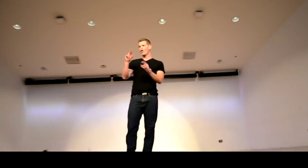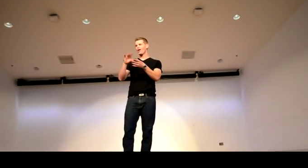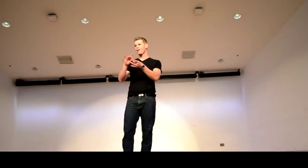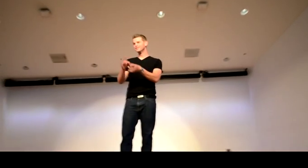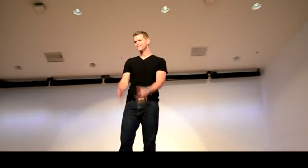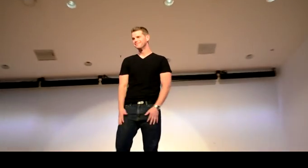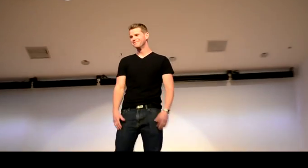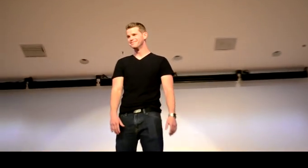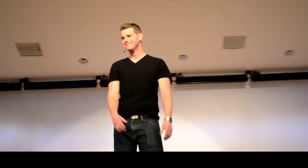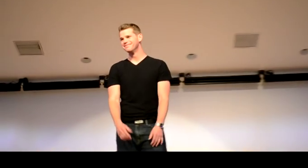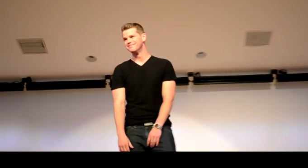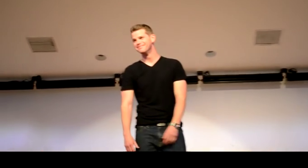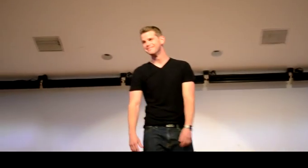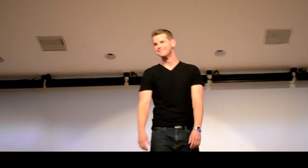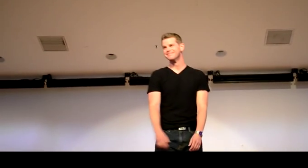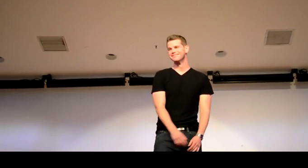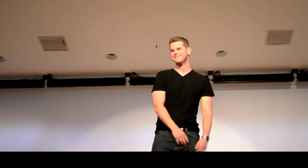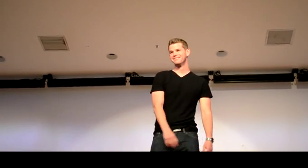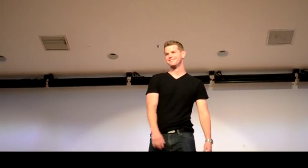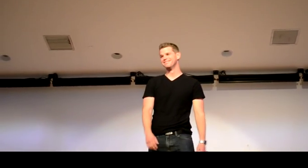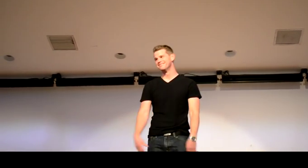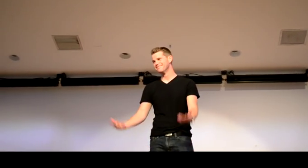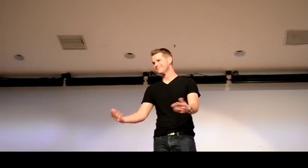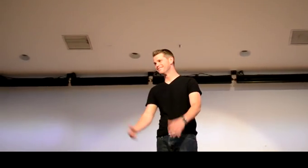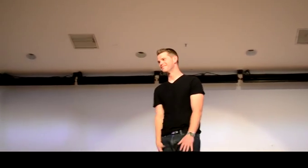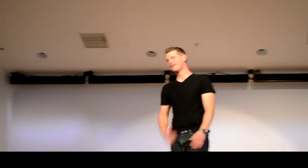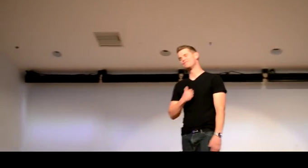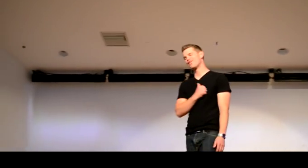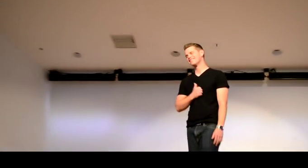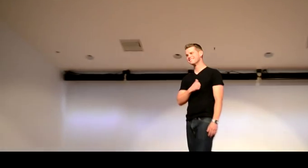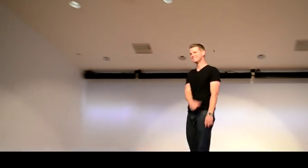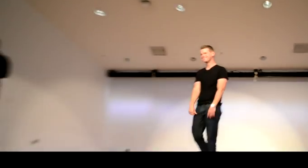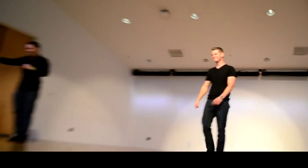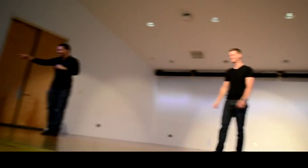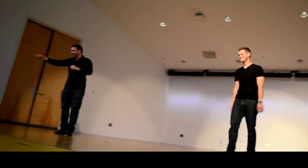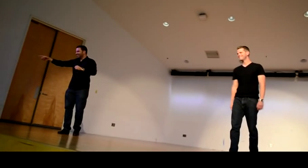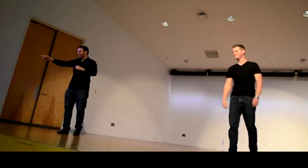no comment sorry no comment